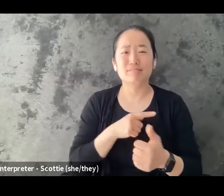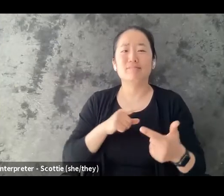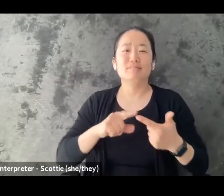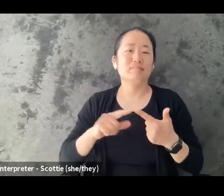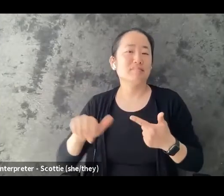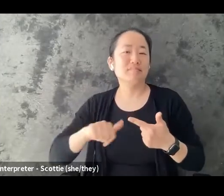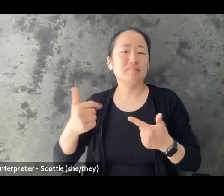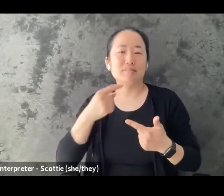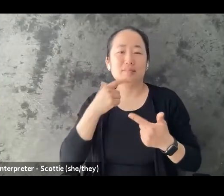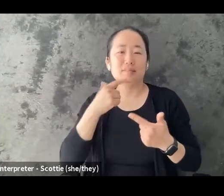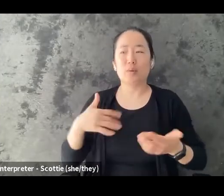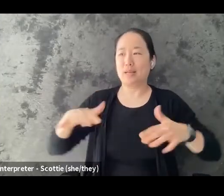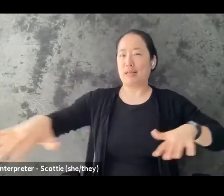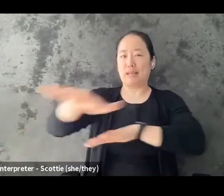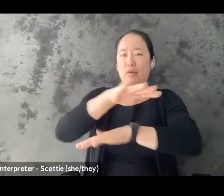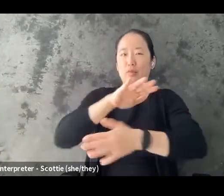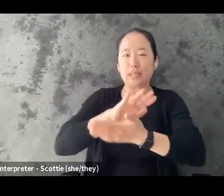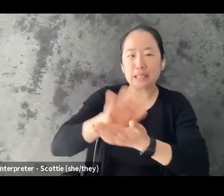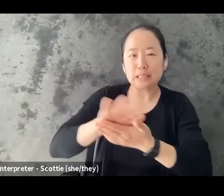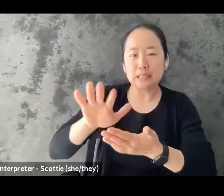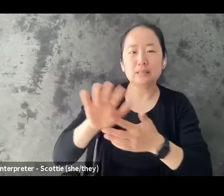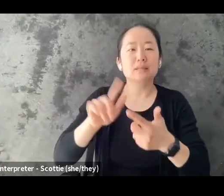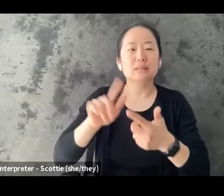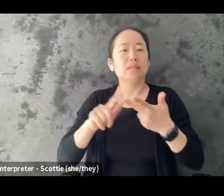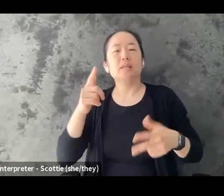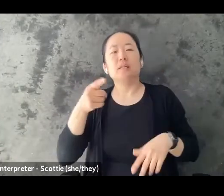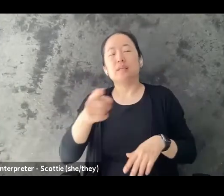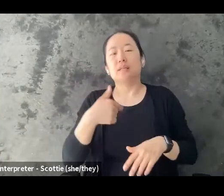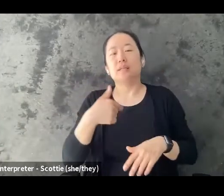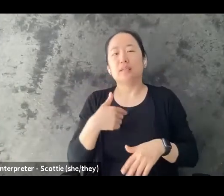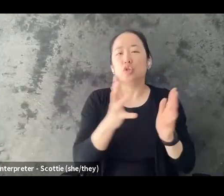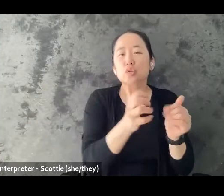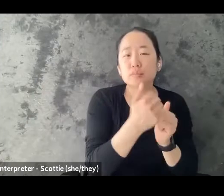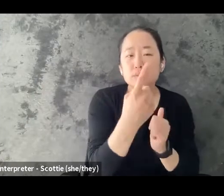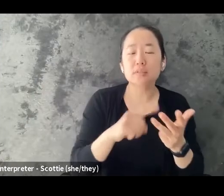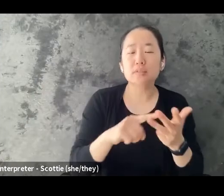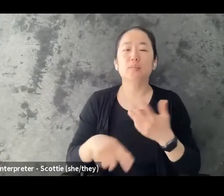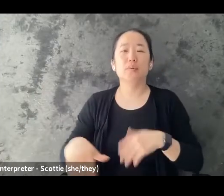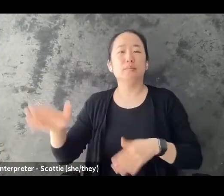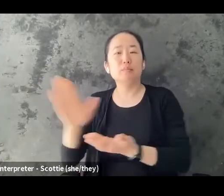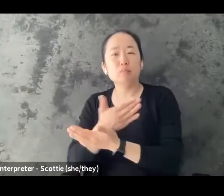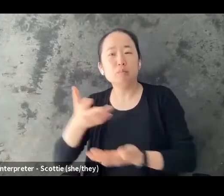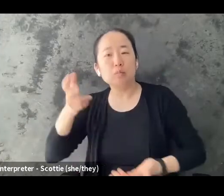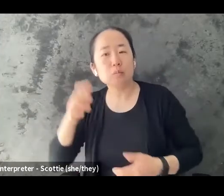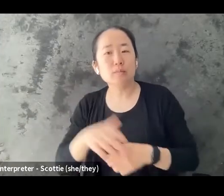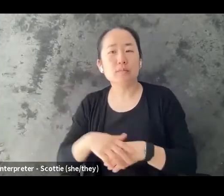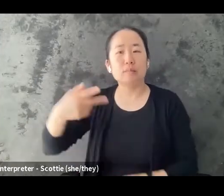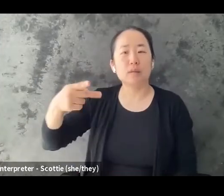clean up their space, talk to someone, listen to music or a podcast, maybe stretch. So thank you for sharing that.